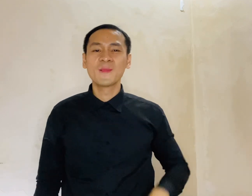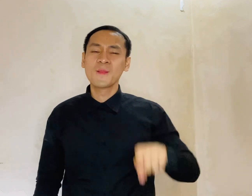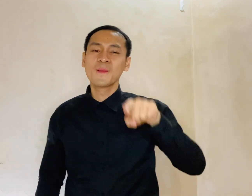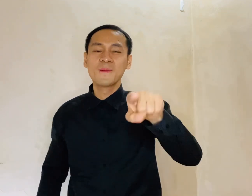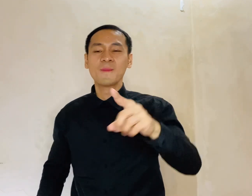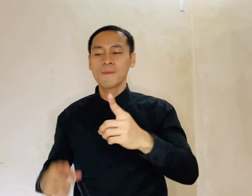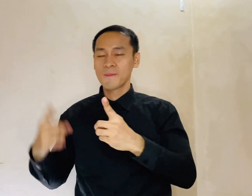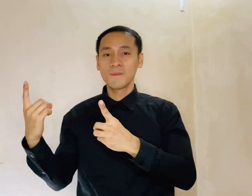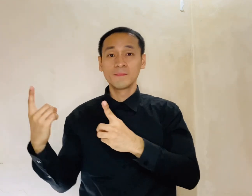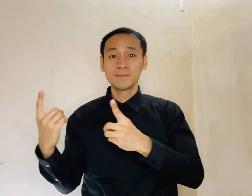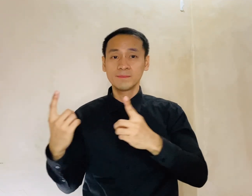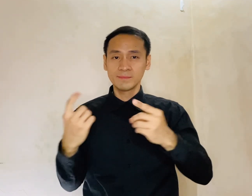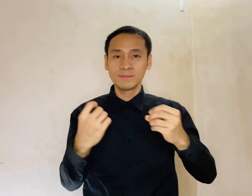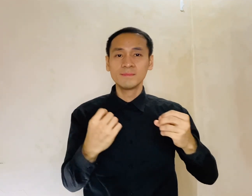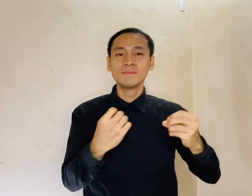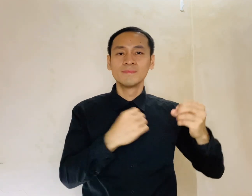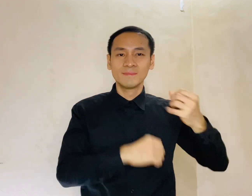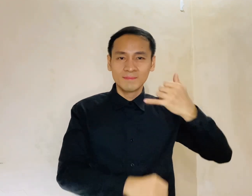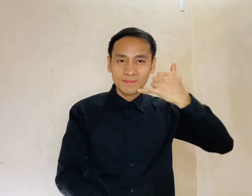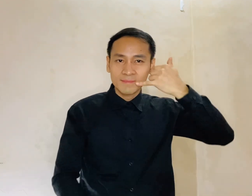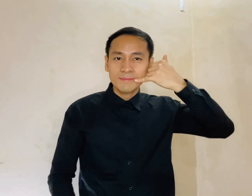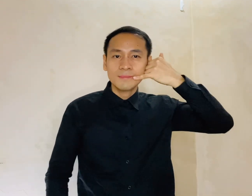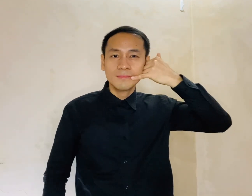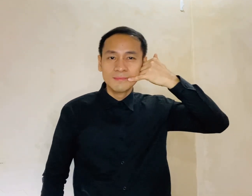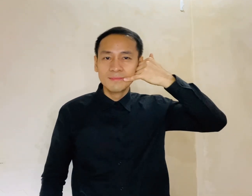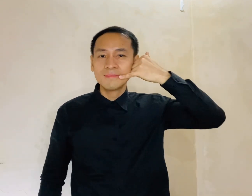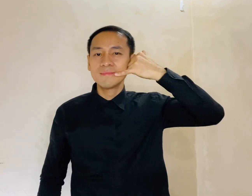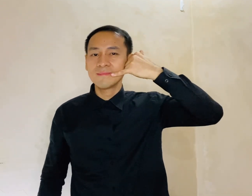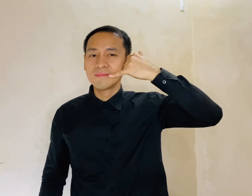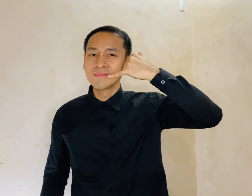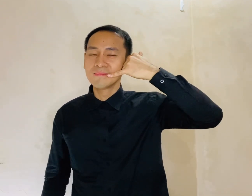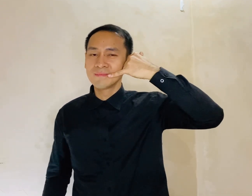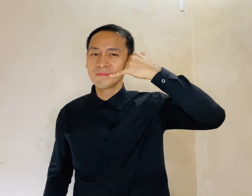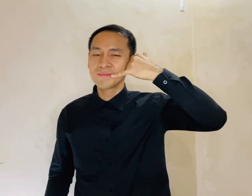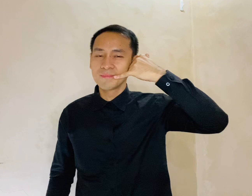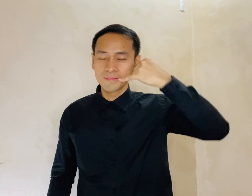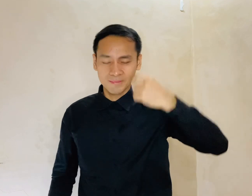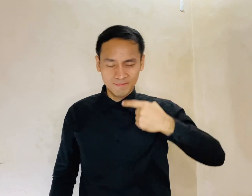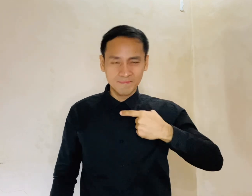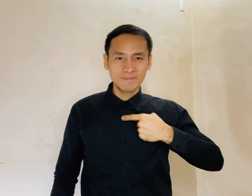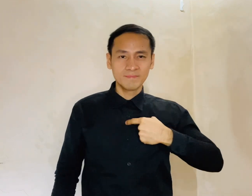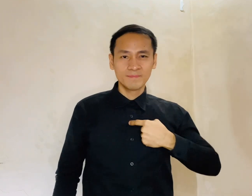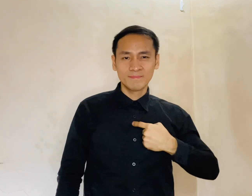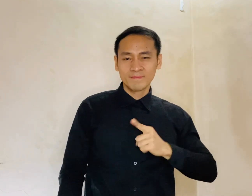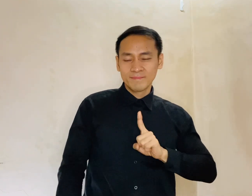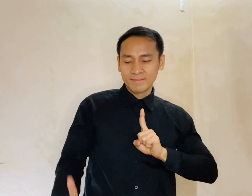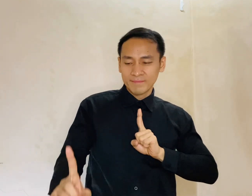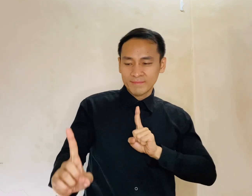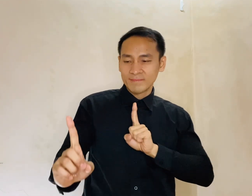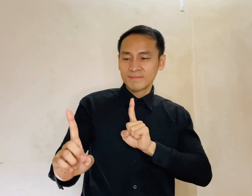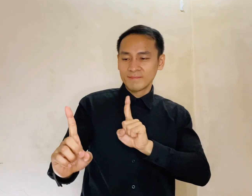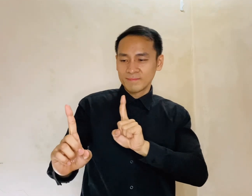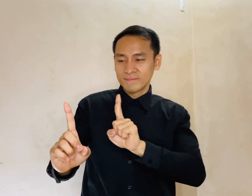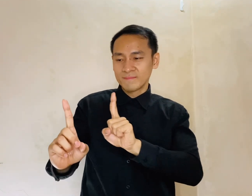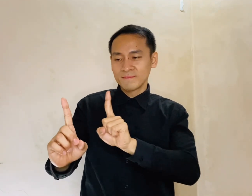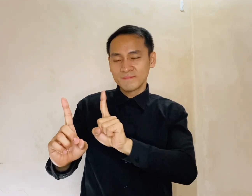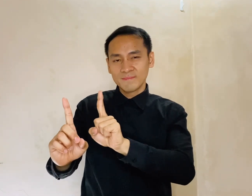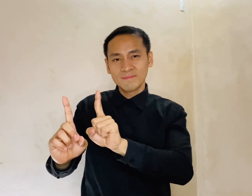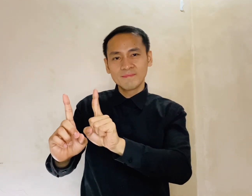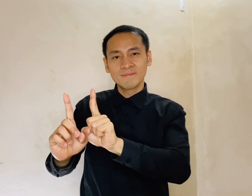now all you got to do is call Lord, I'll be there Yes, I will